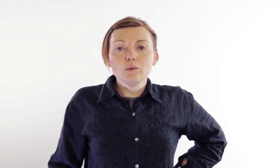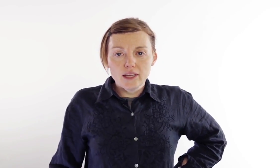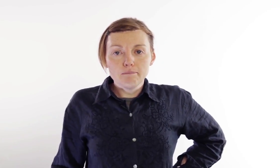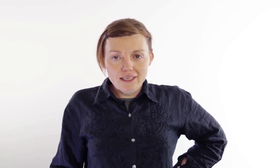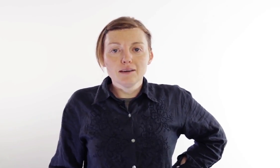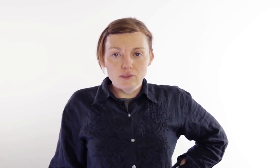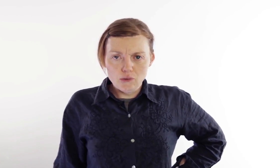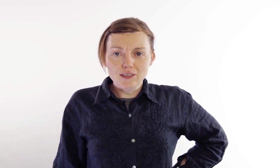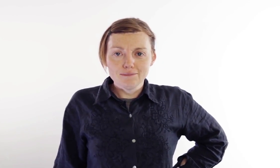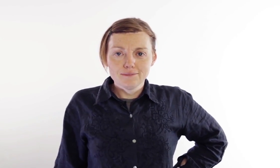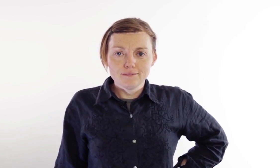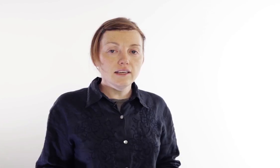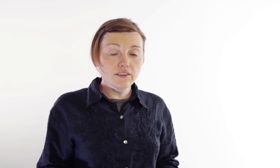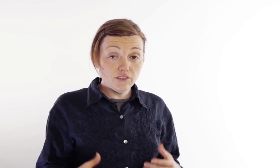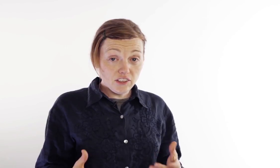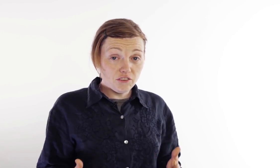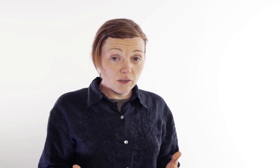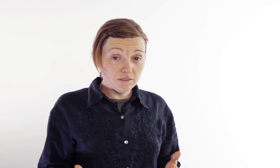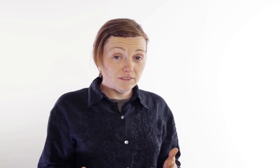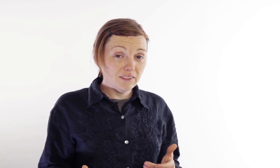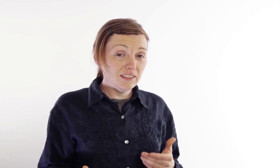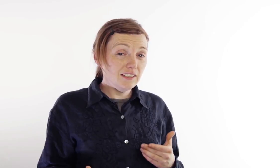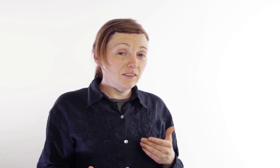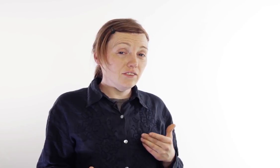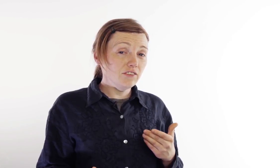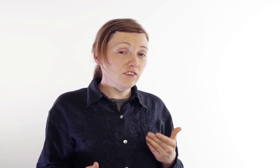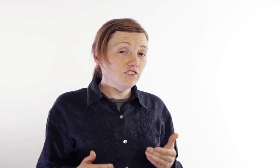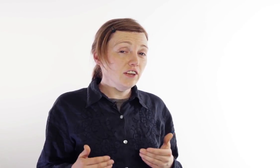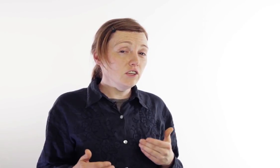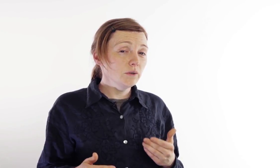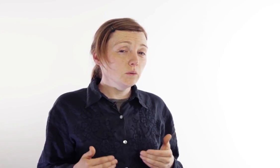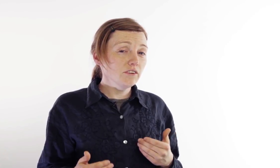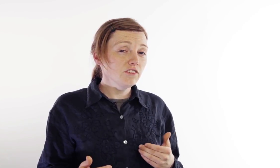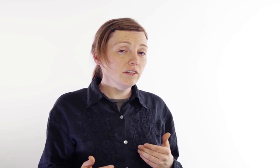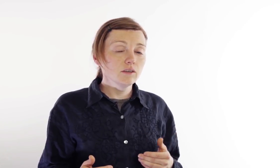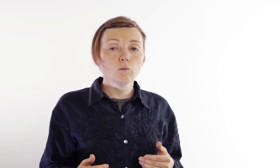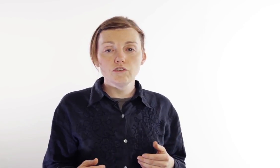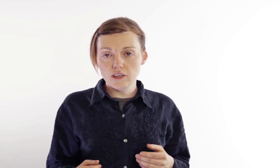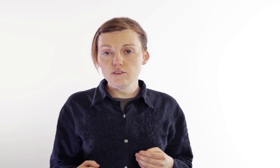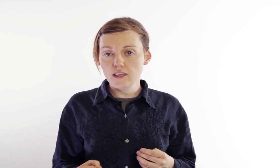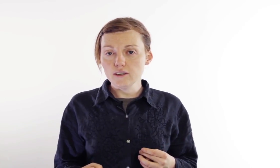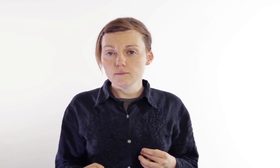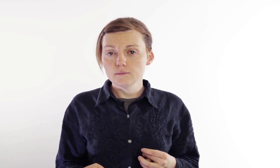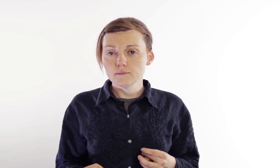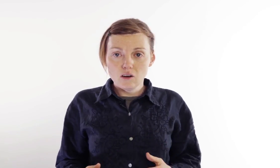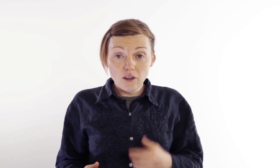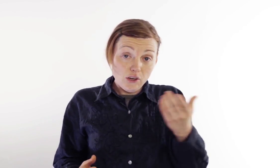I won't get beaten up for using. And there's the issue of, is this a genuine question? Which I'll get to later. On the